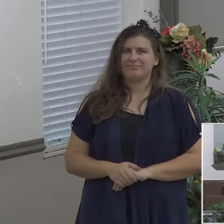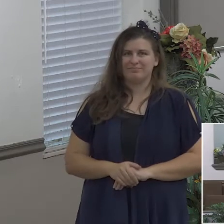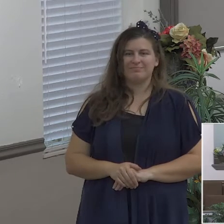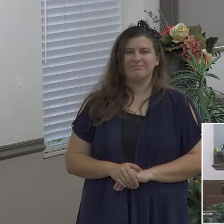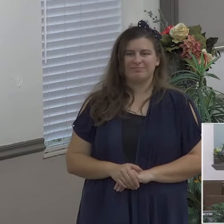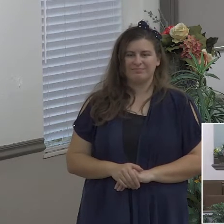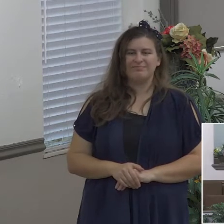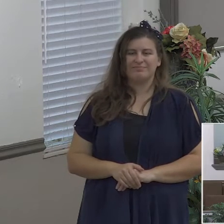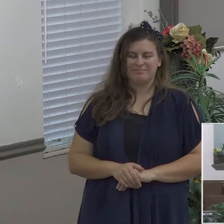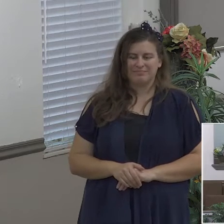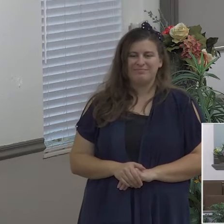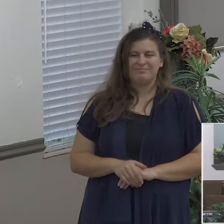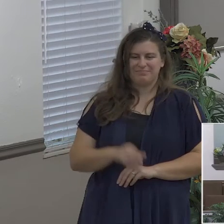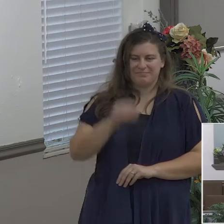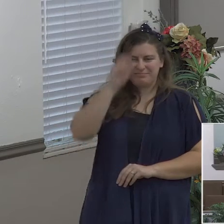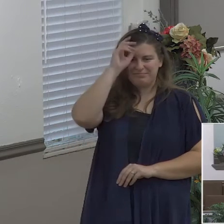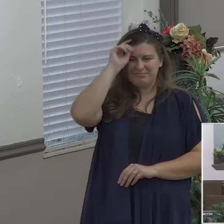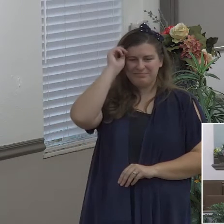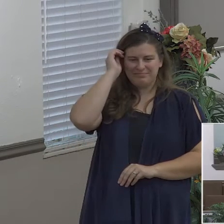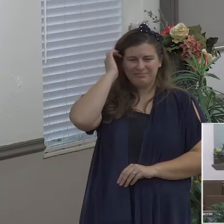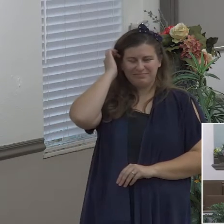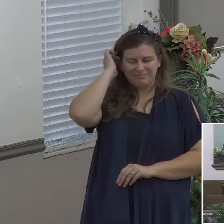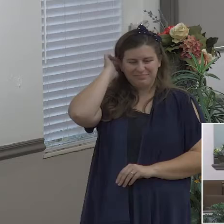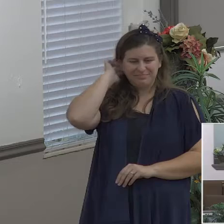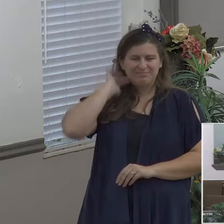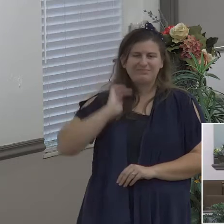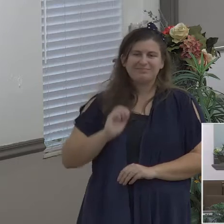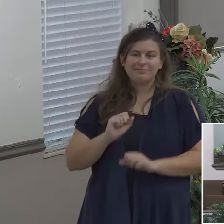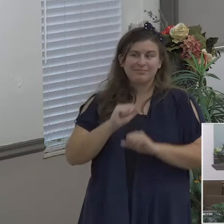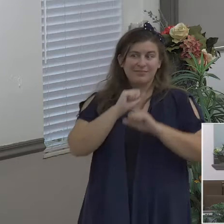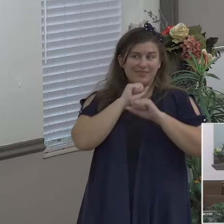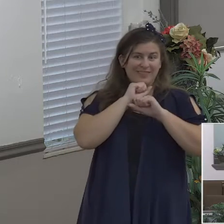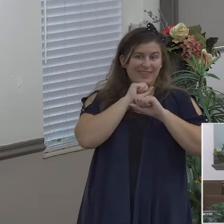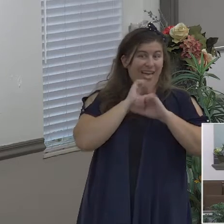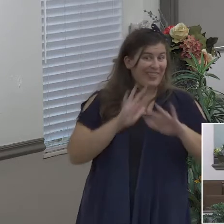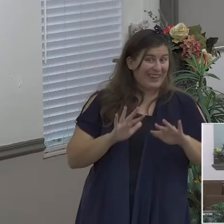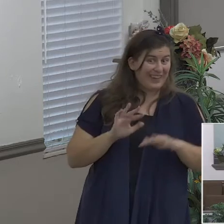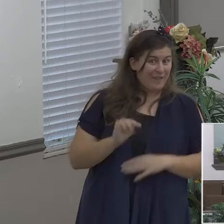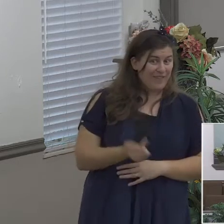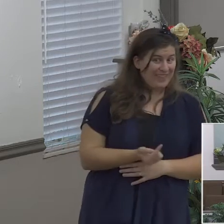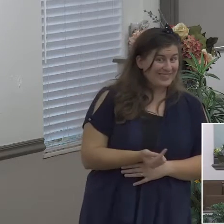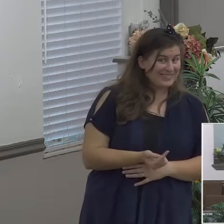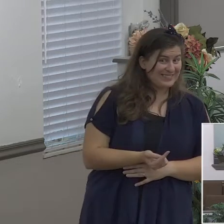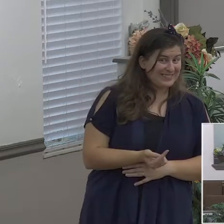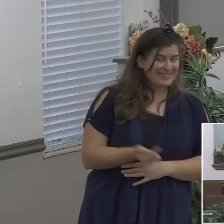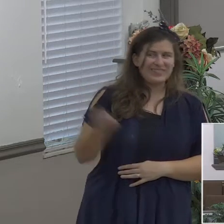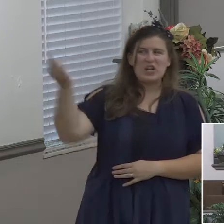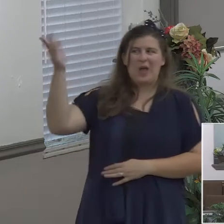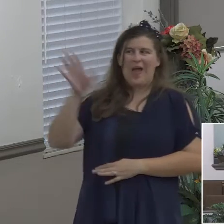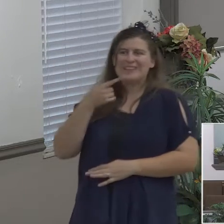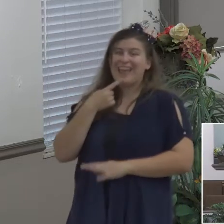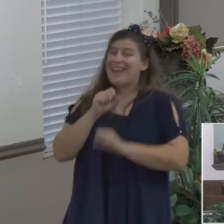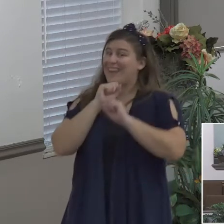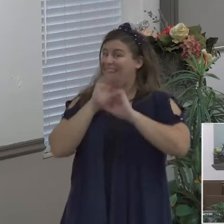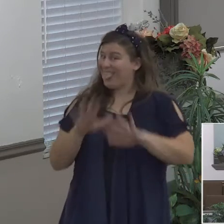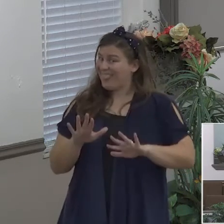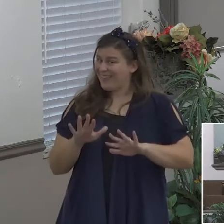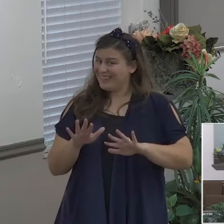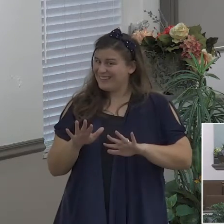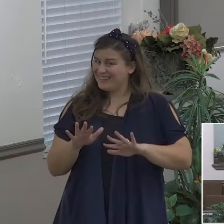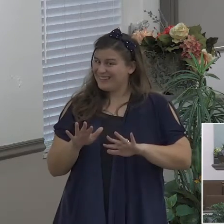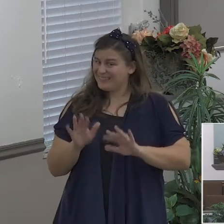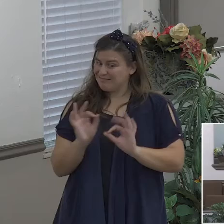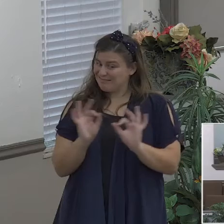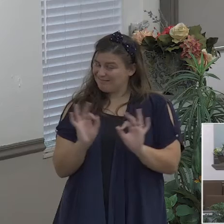nothing God says nothing God says great peace if you love the word of God